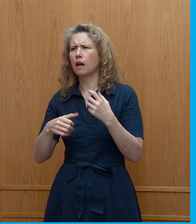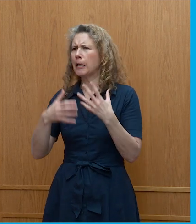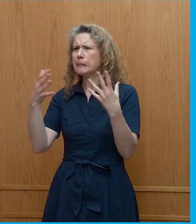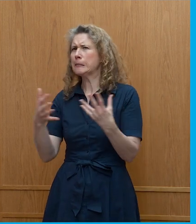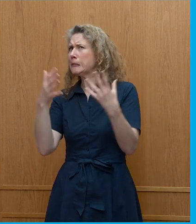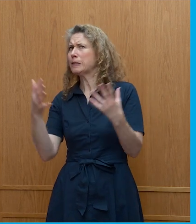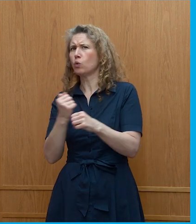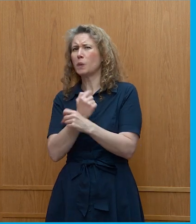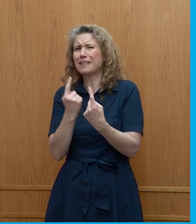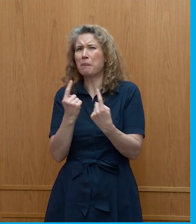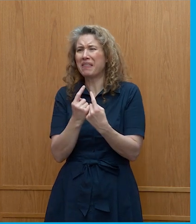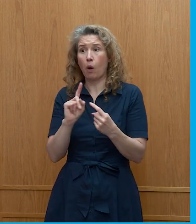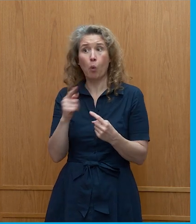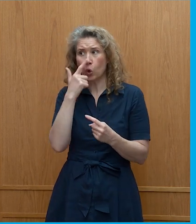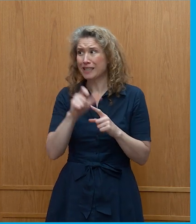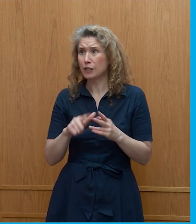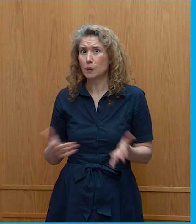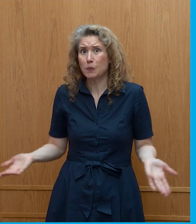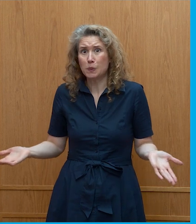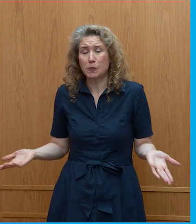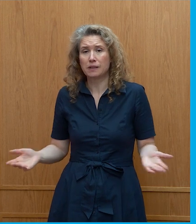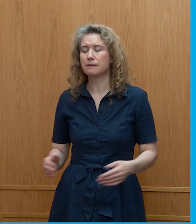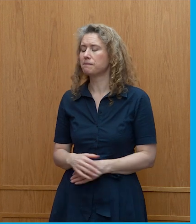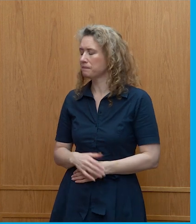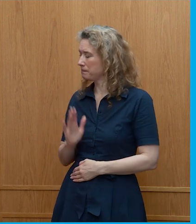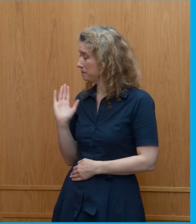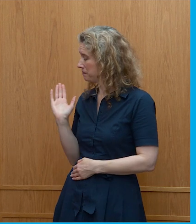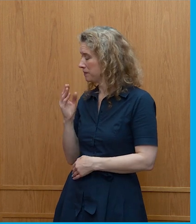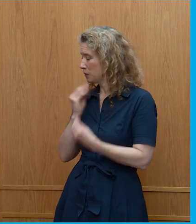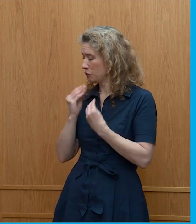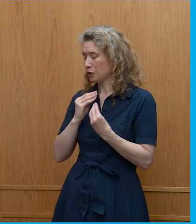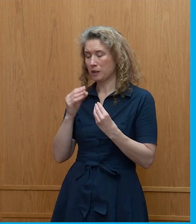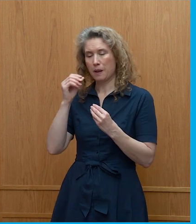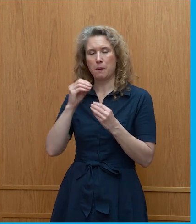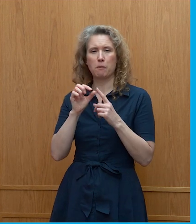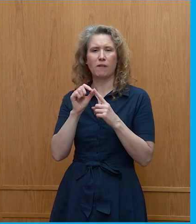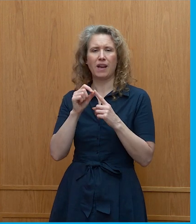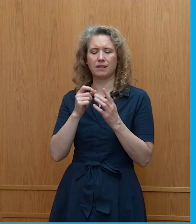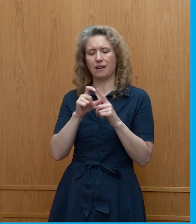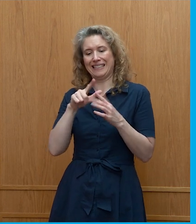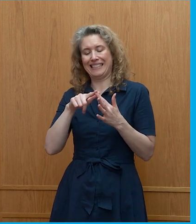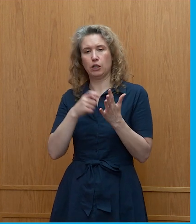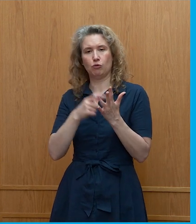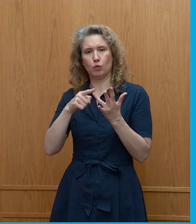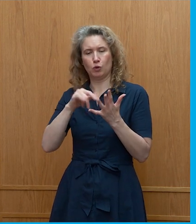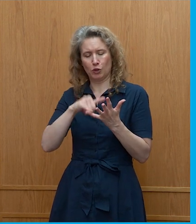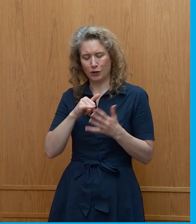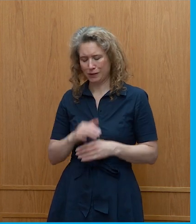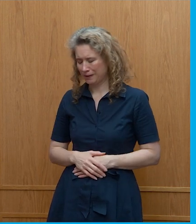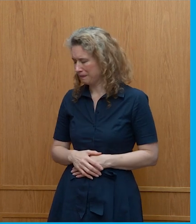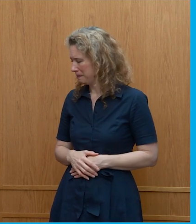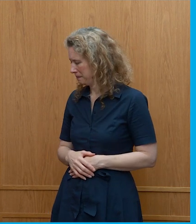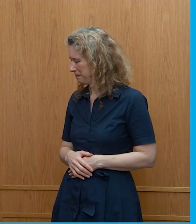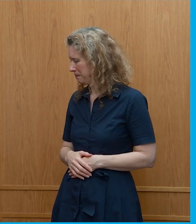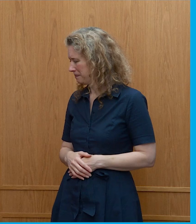doing things and what could I do if I am professor de roos do you want to yeah ambitious question so I think